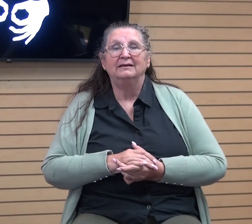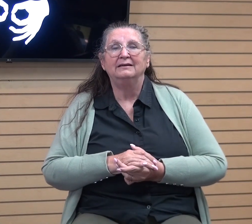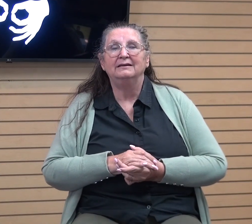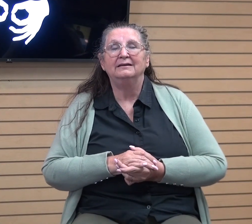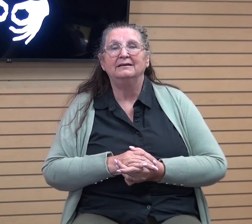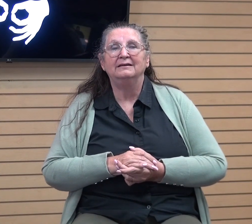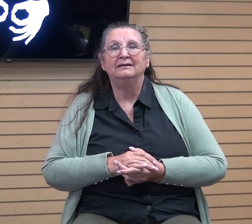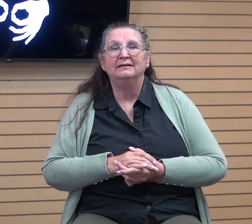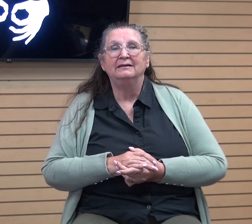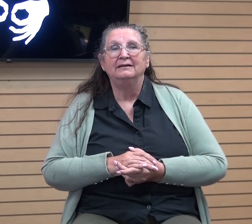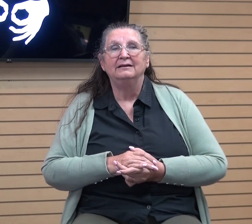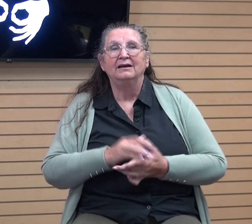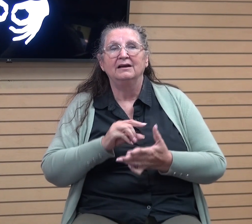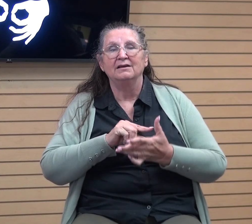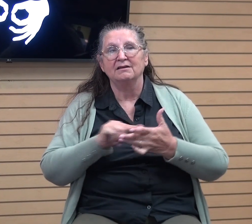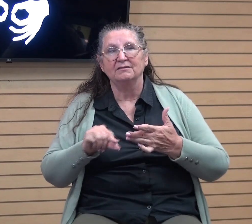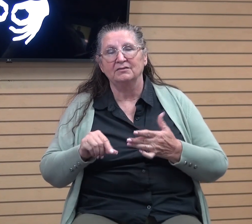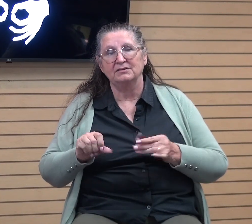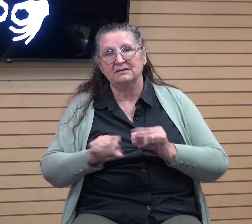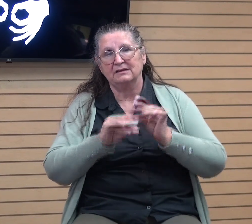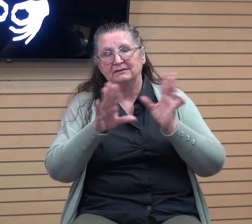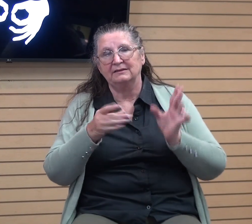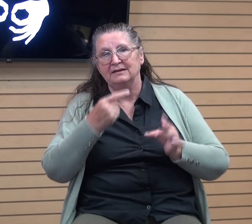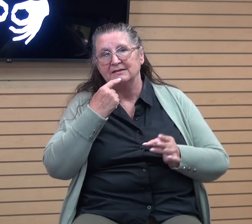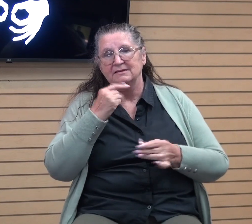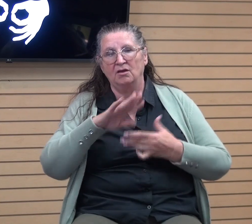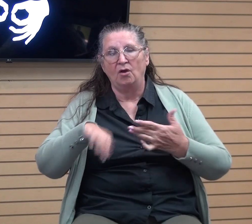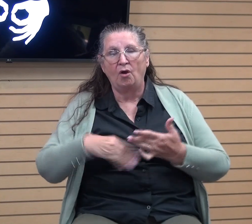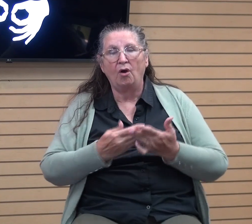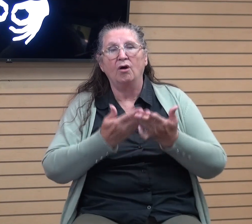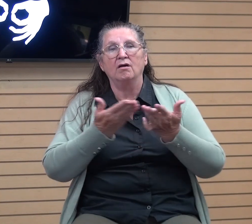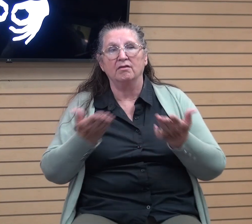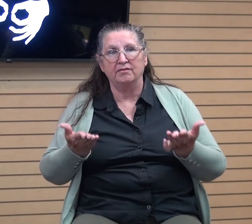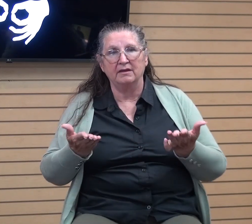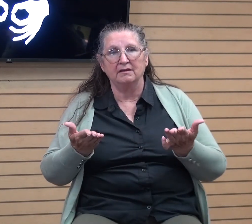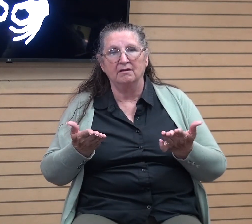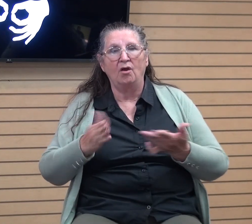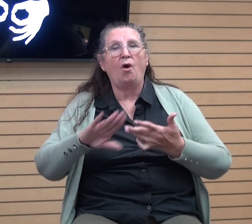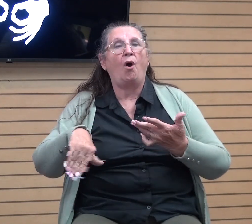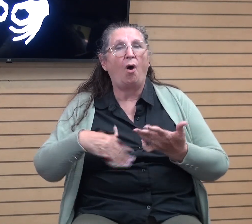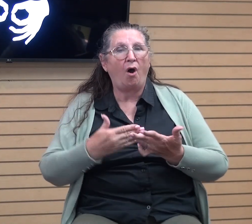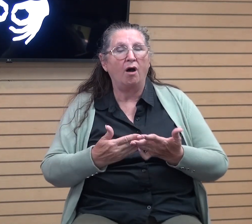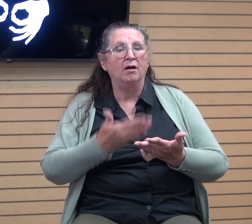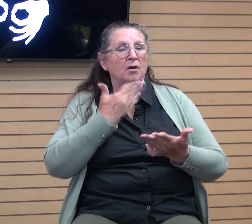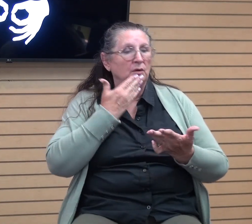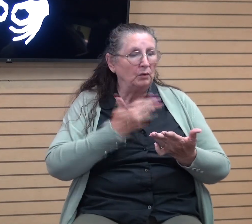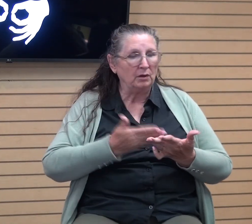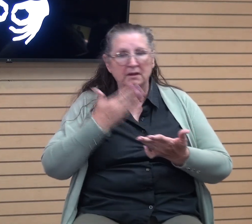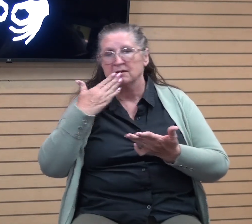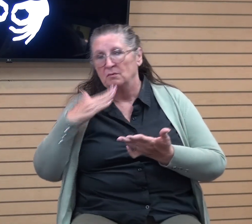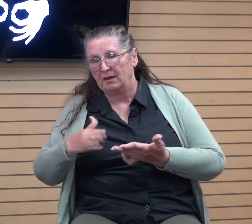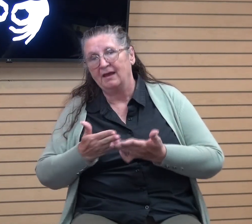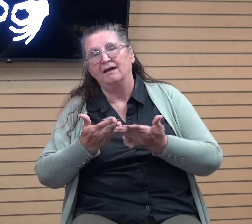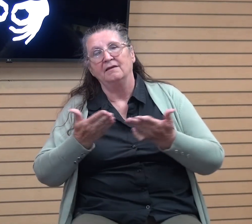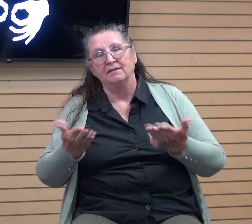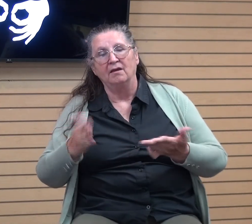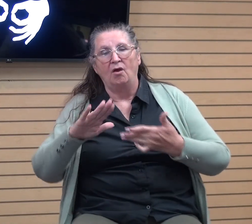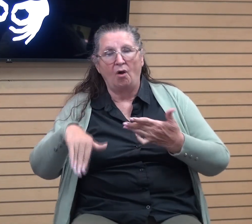But the verse clearly says that all things, that means all, good and bad, all things work